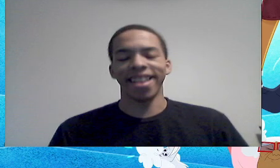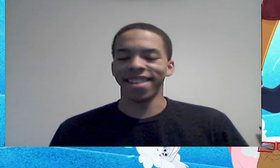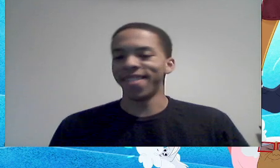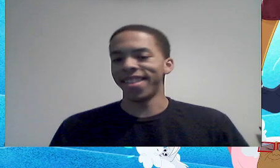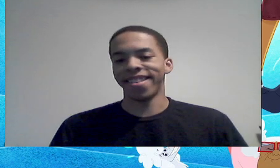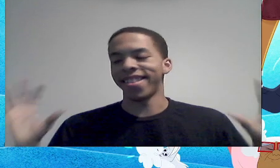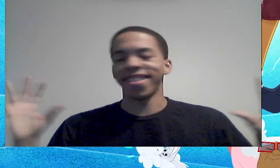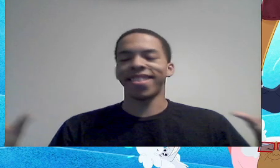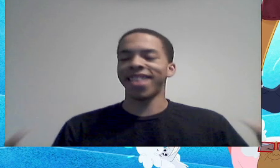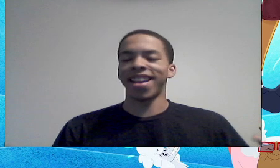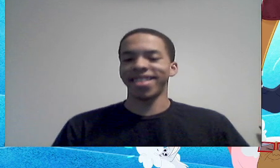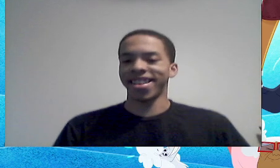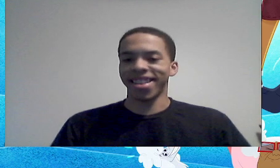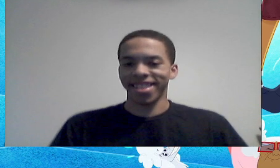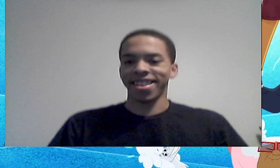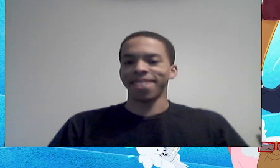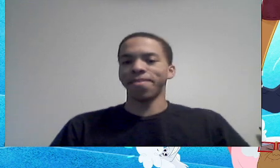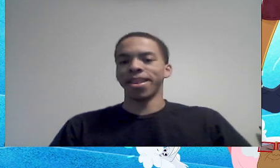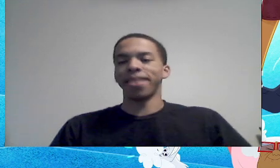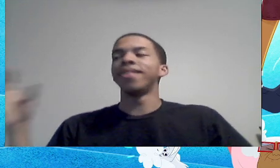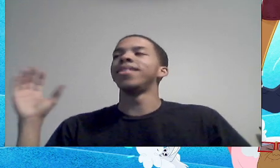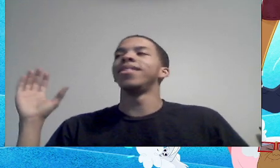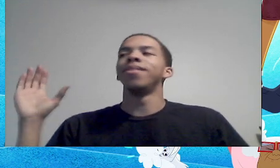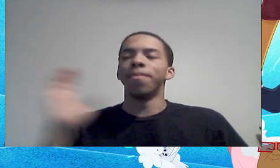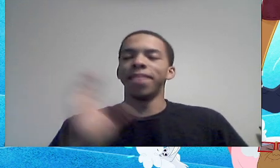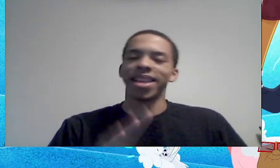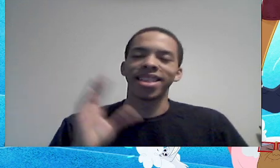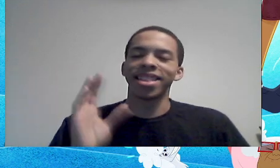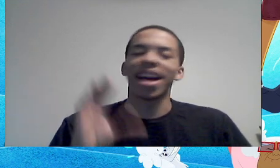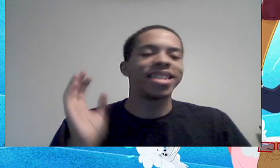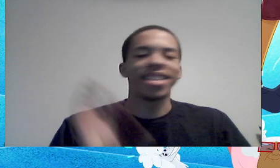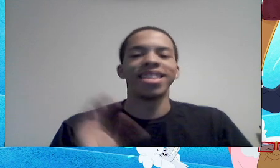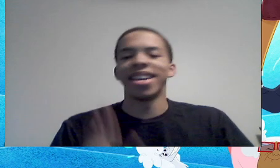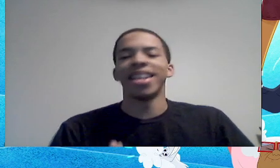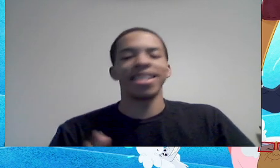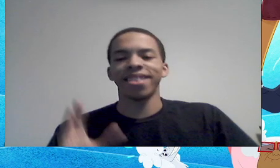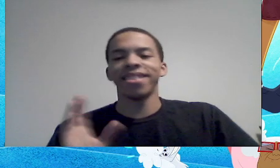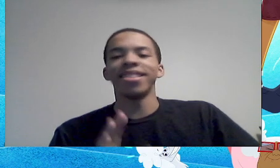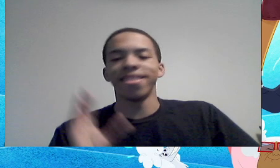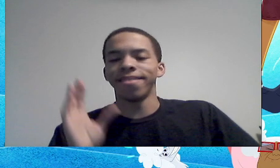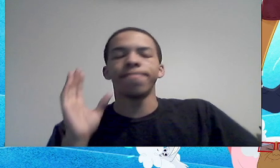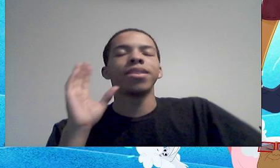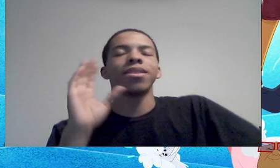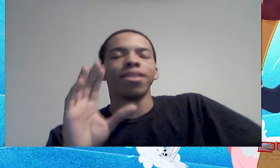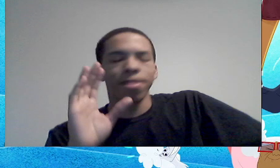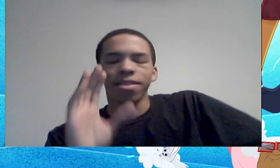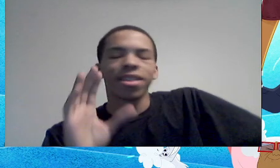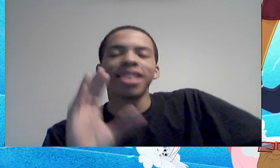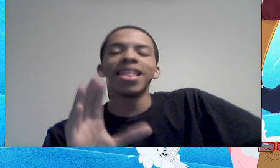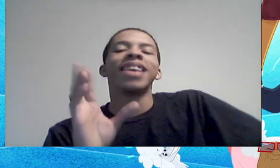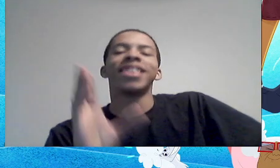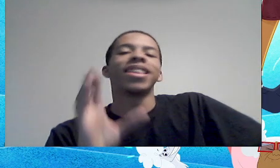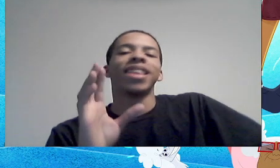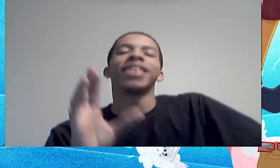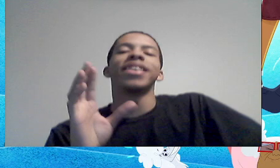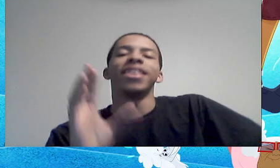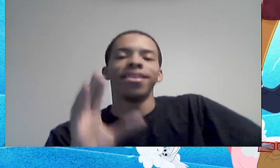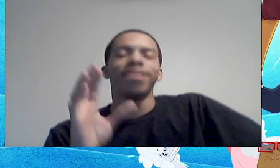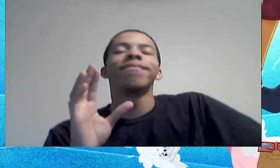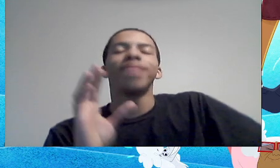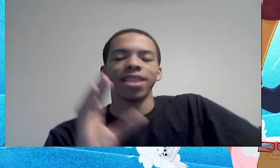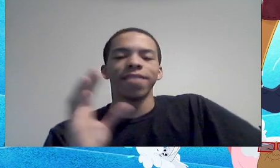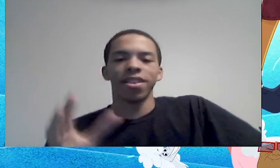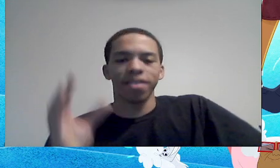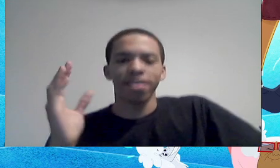End of Is, that, that's it, but the main thing that I did like in, the, the thing that I did like